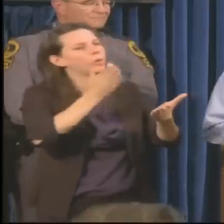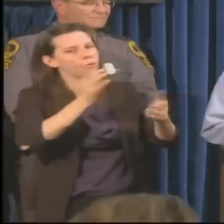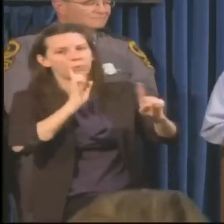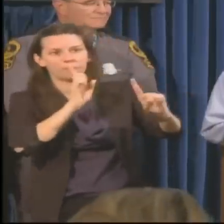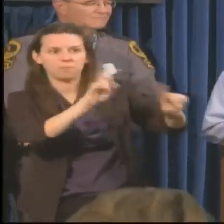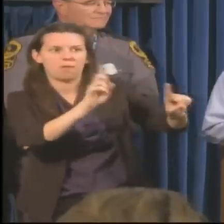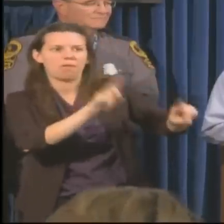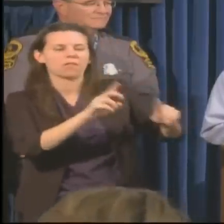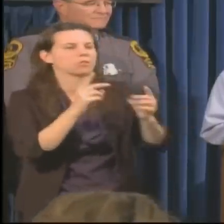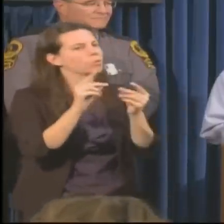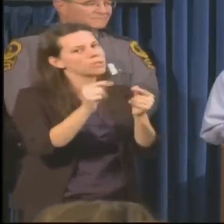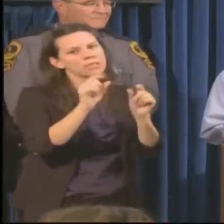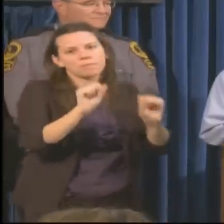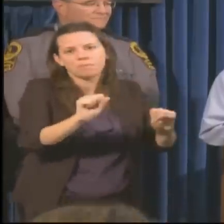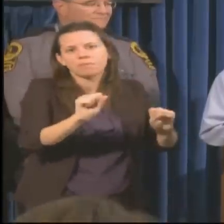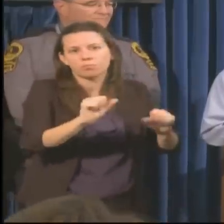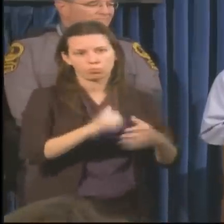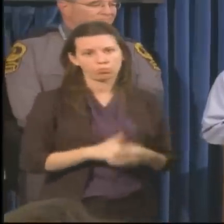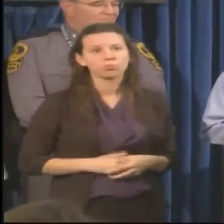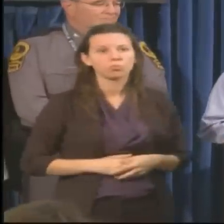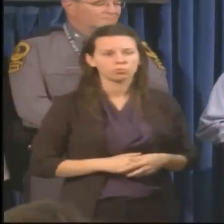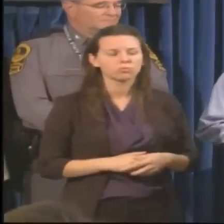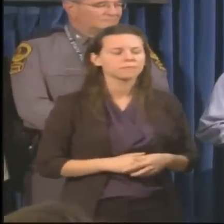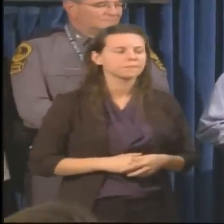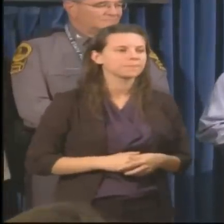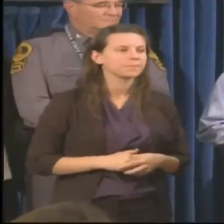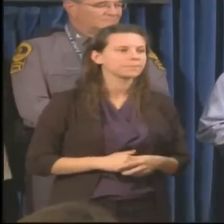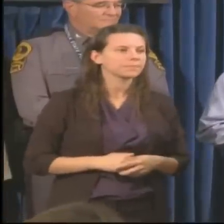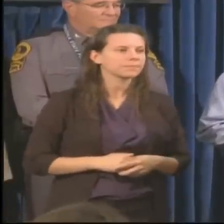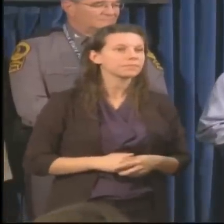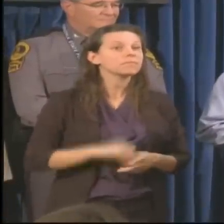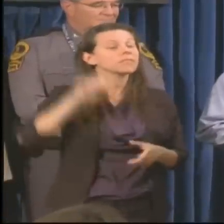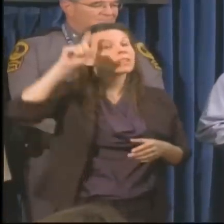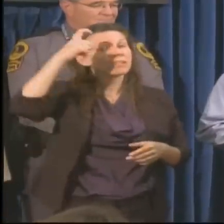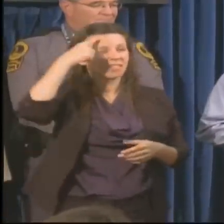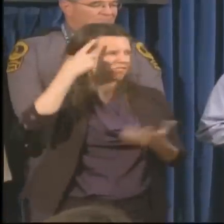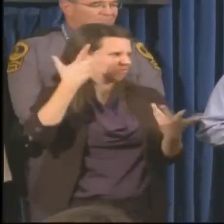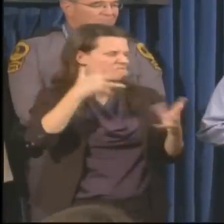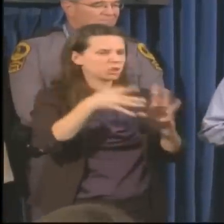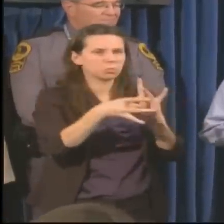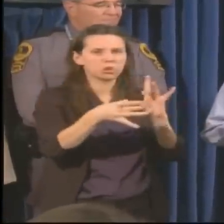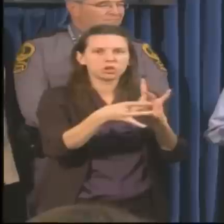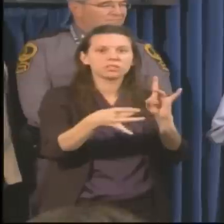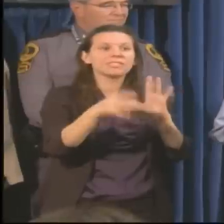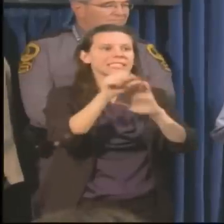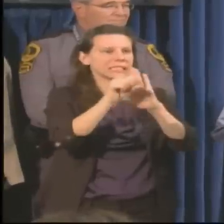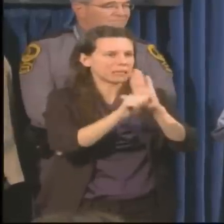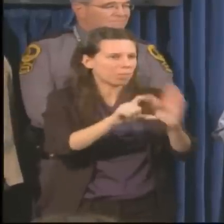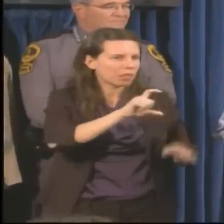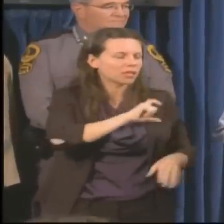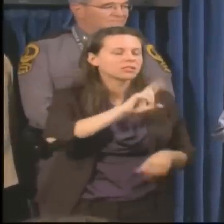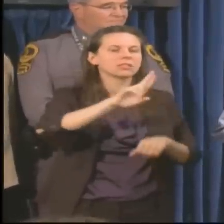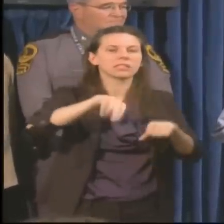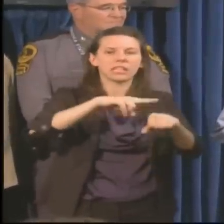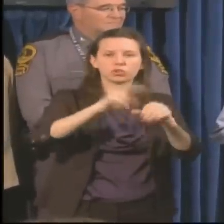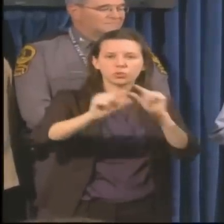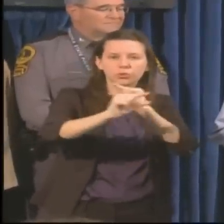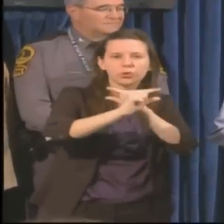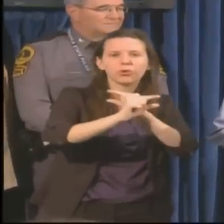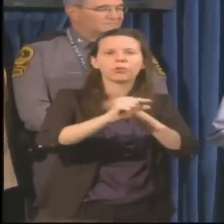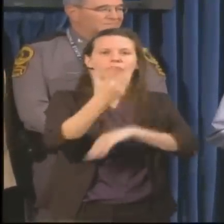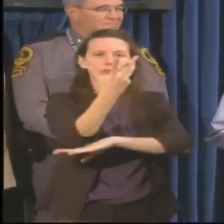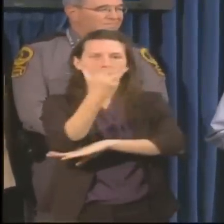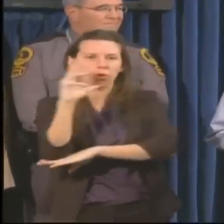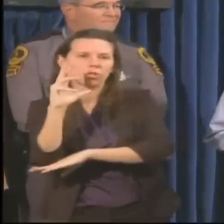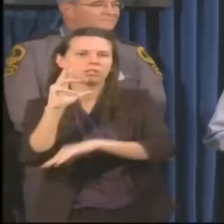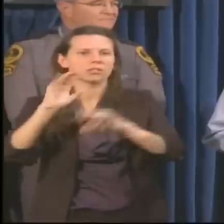as quickly as is possible. The governor's already mentioned folks like state police, the National Guard, forestry,